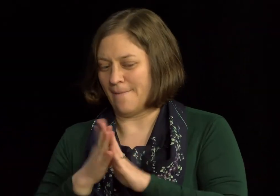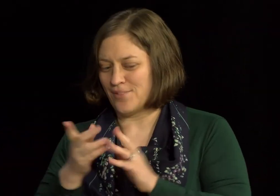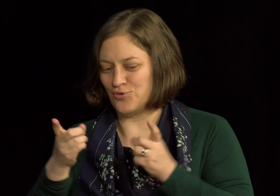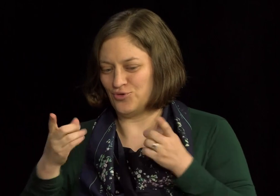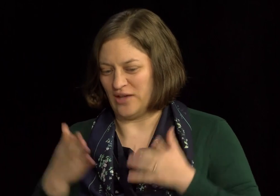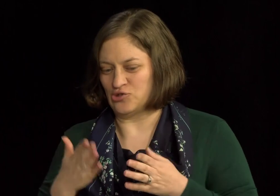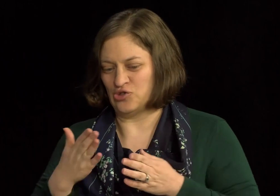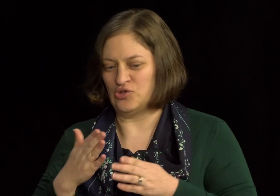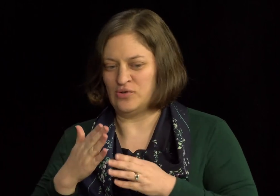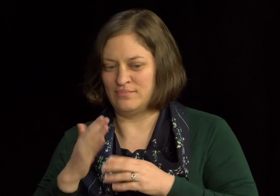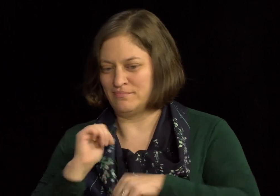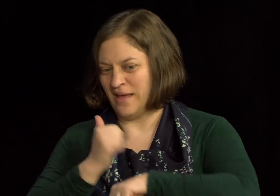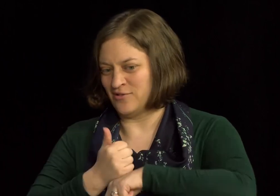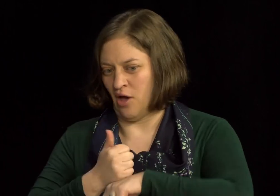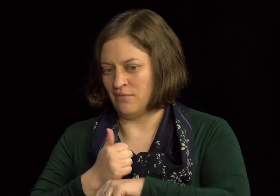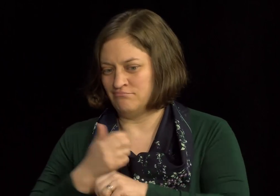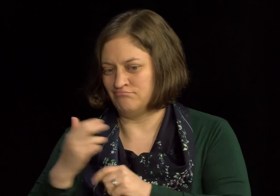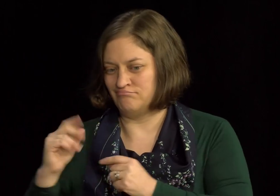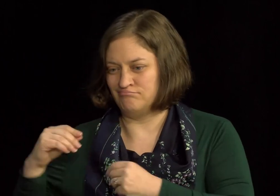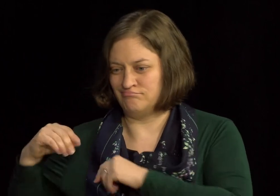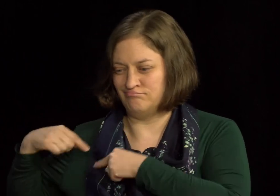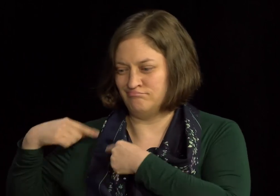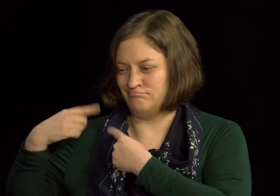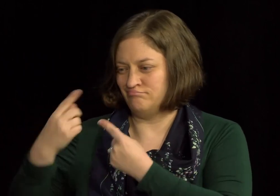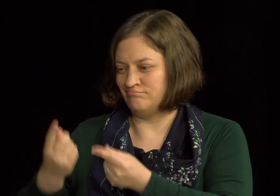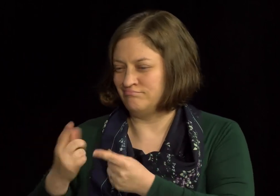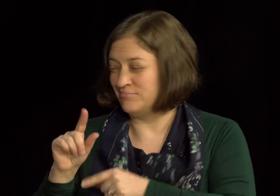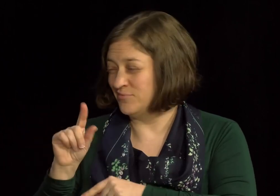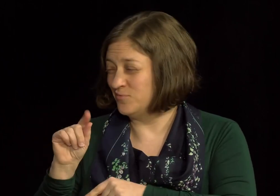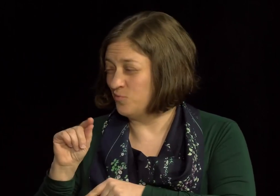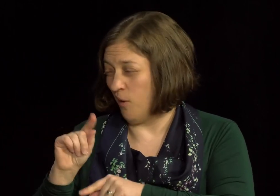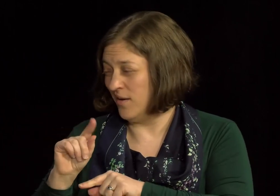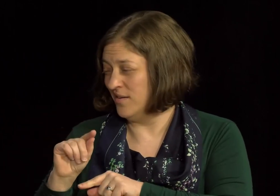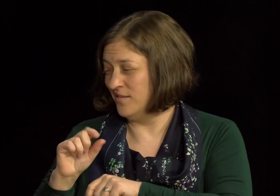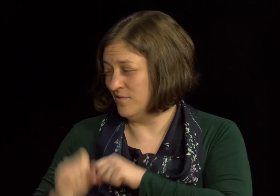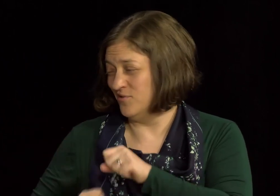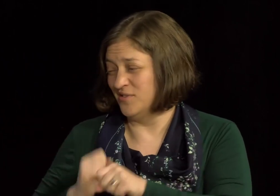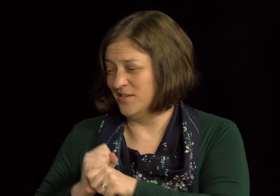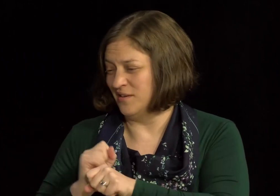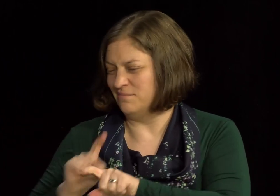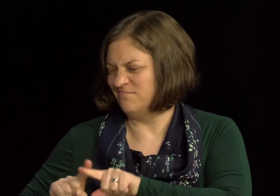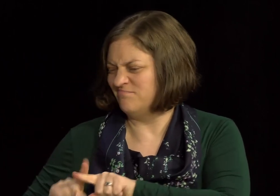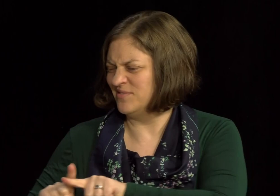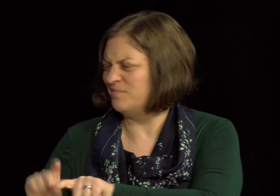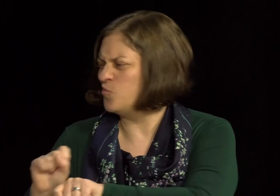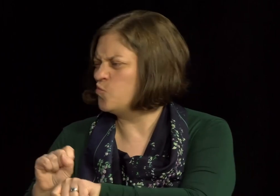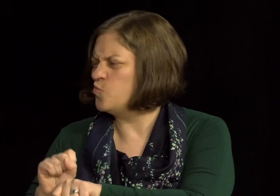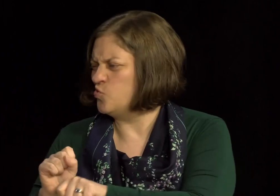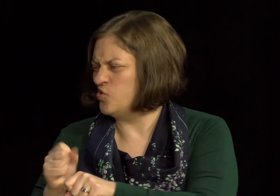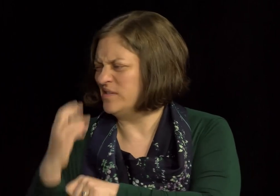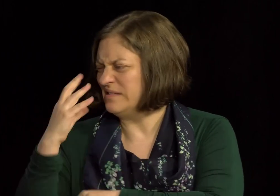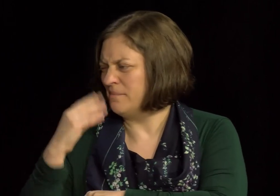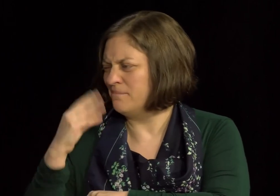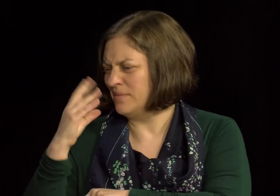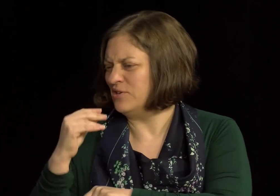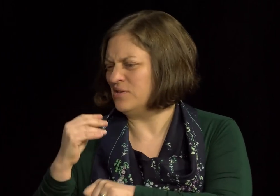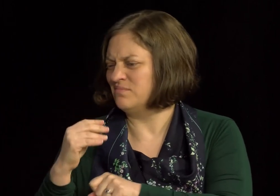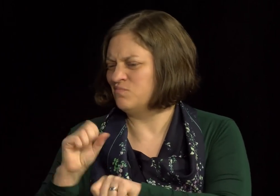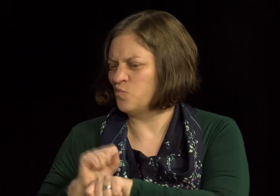Sure. So, I became the Director based on probably 20 years of experience in different jobs.